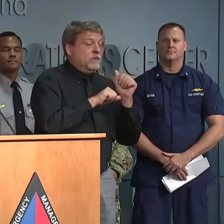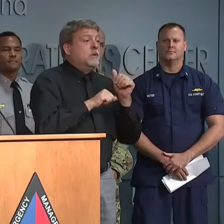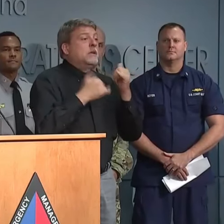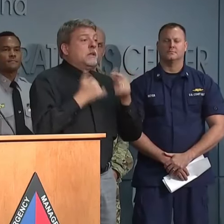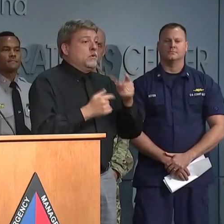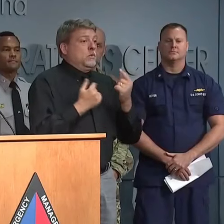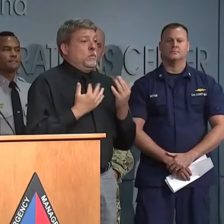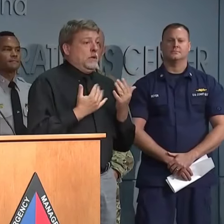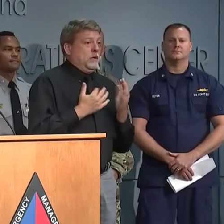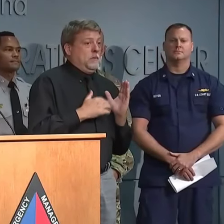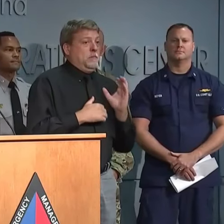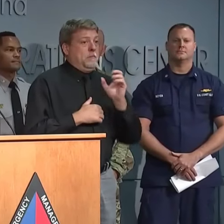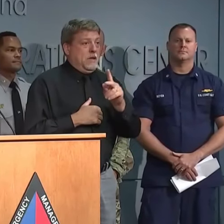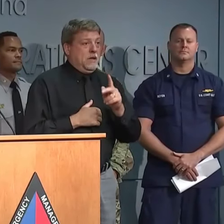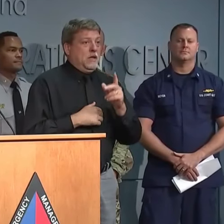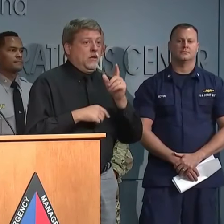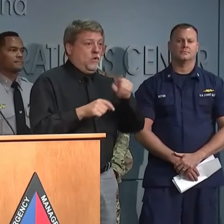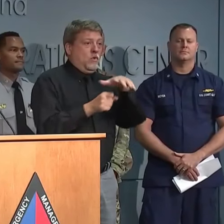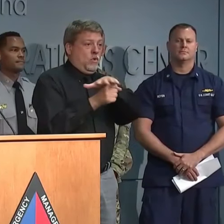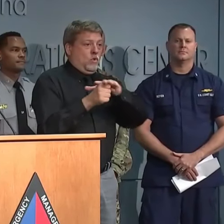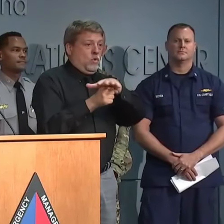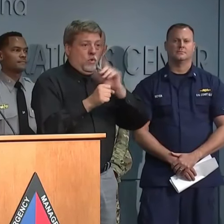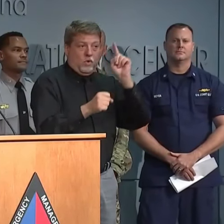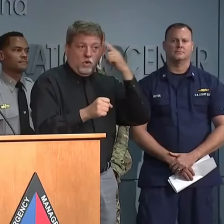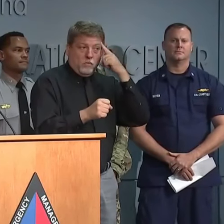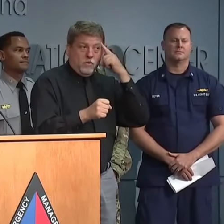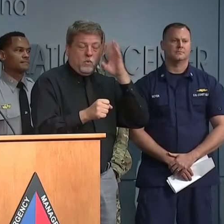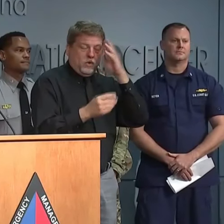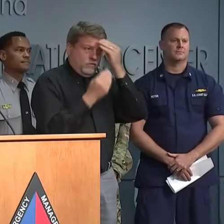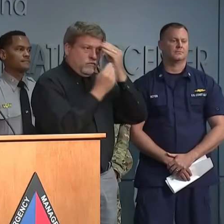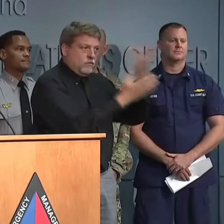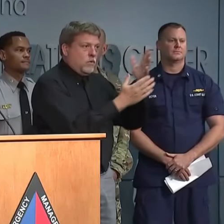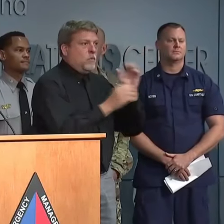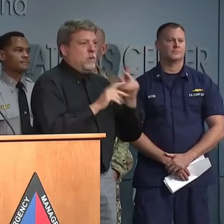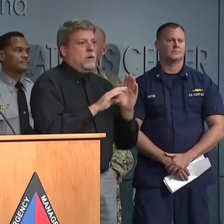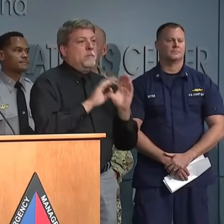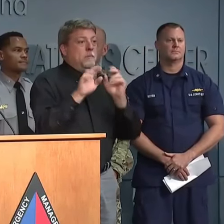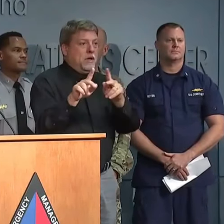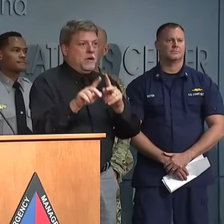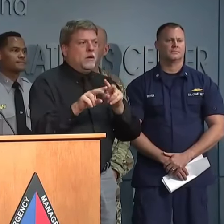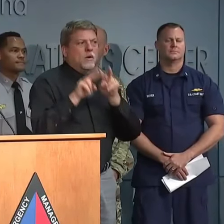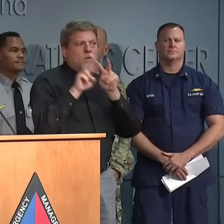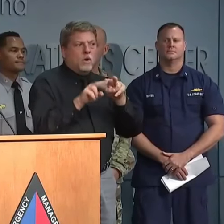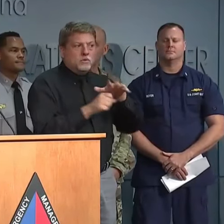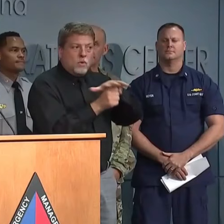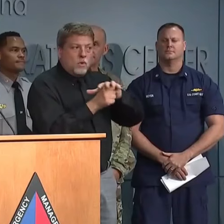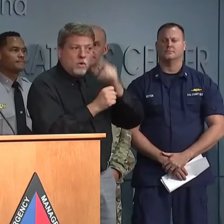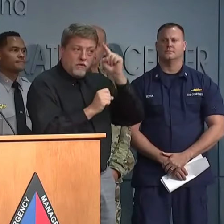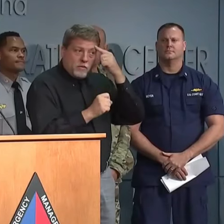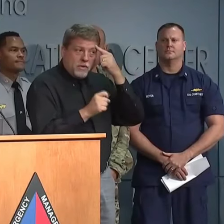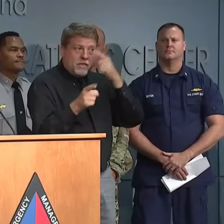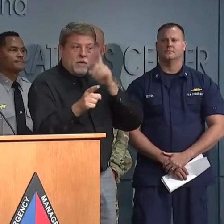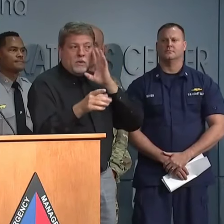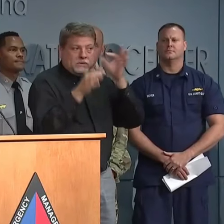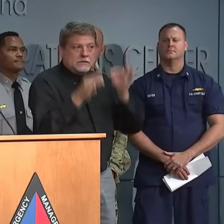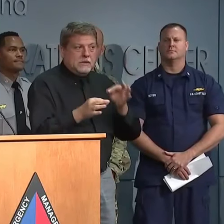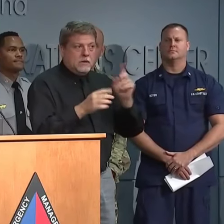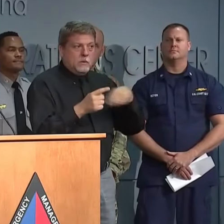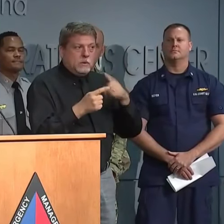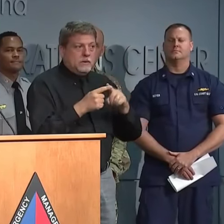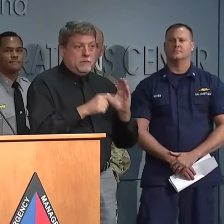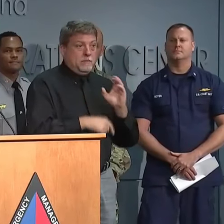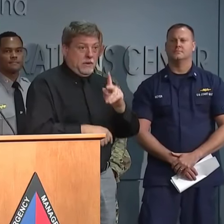If you evacuated, watch your local government website and social media channels for instructions on reentry.